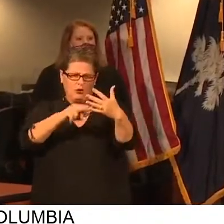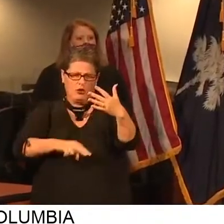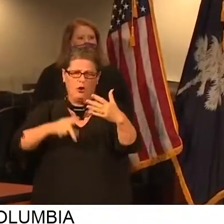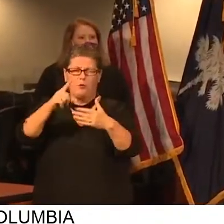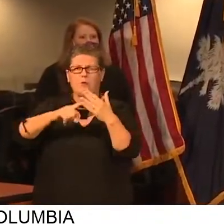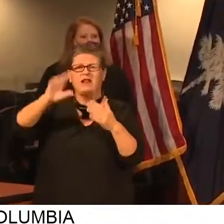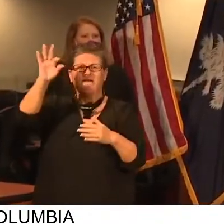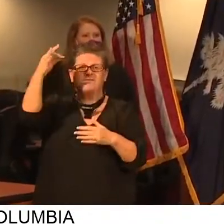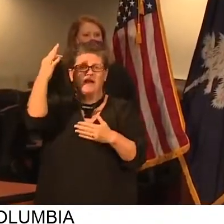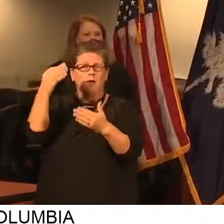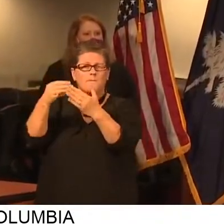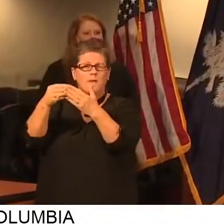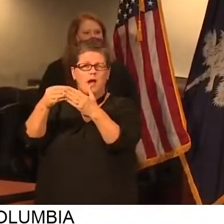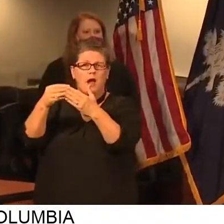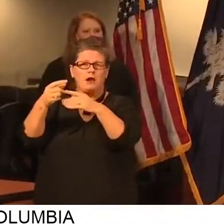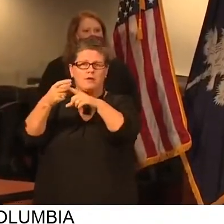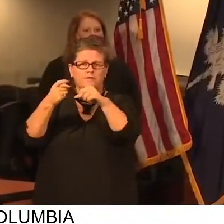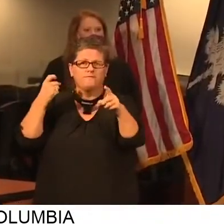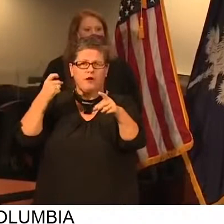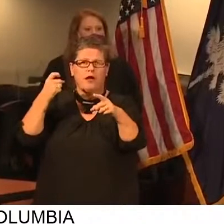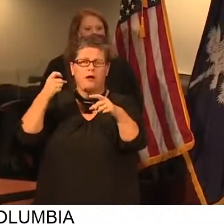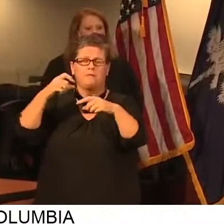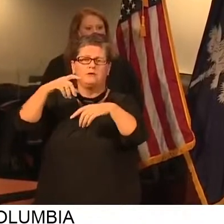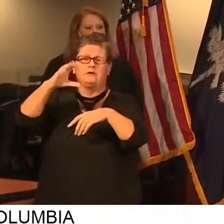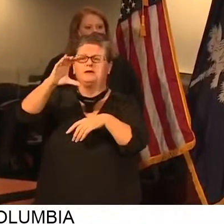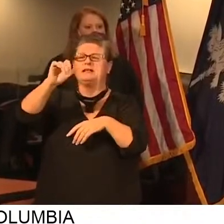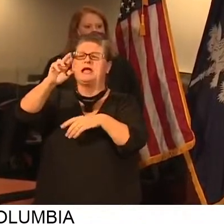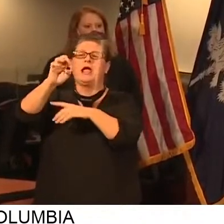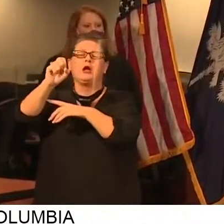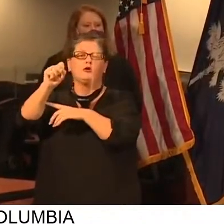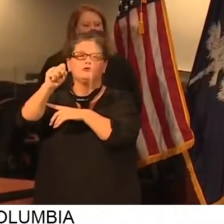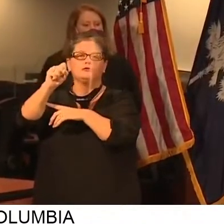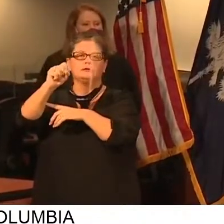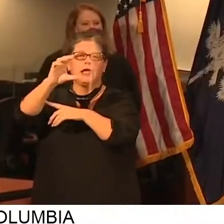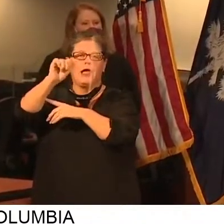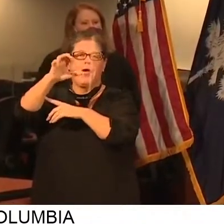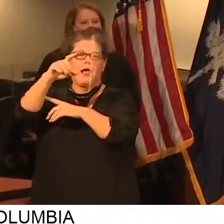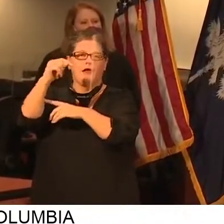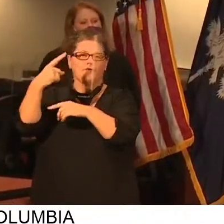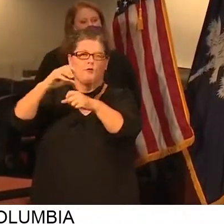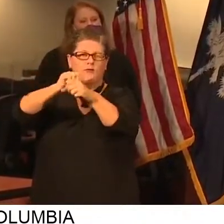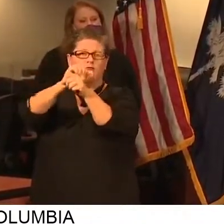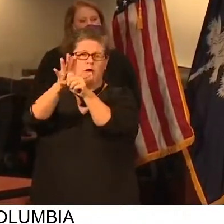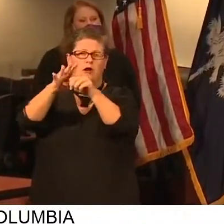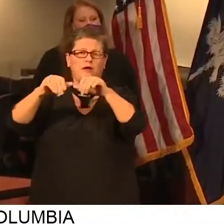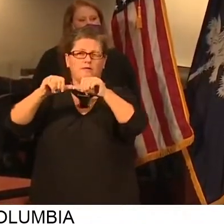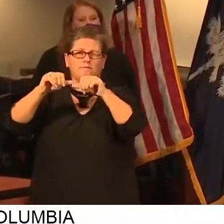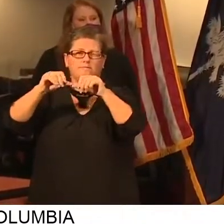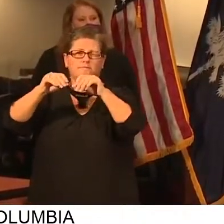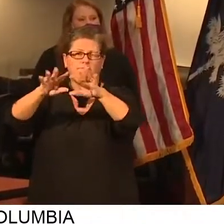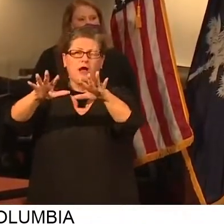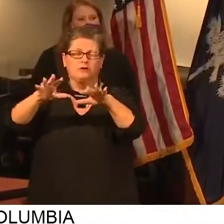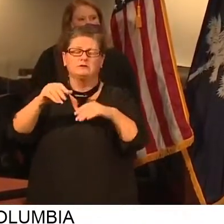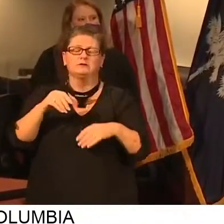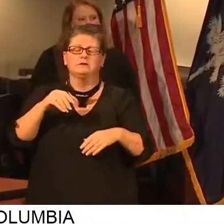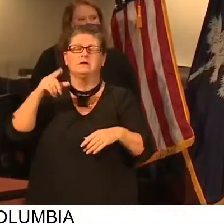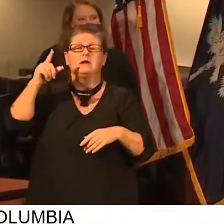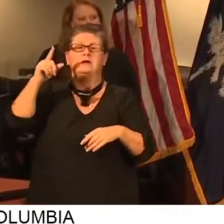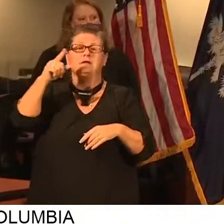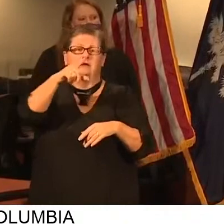Aid Relief and Economic Security Act, that's the CARES Act. They were also tasked with providing expenditure